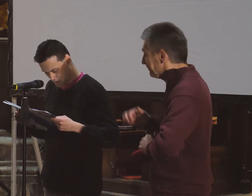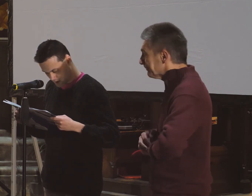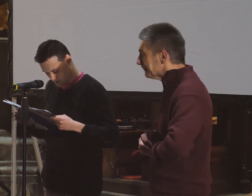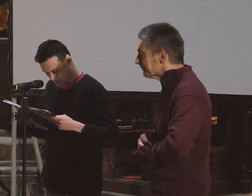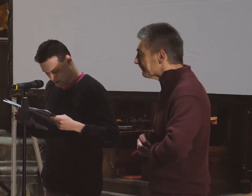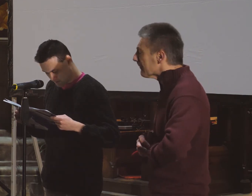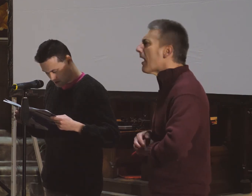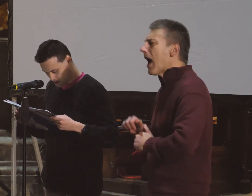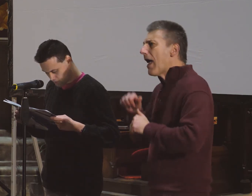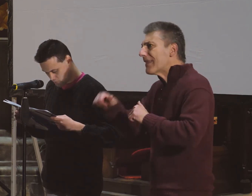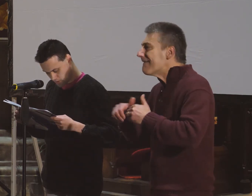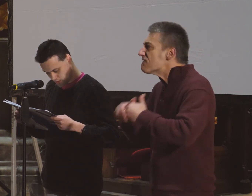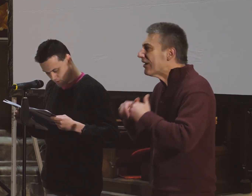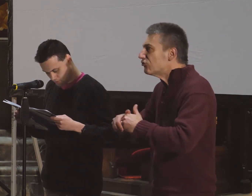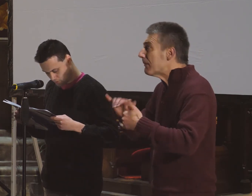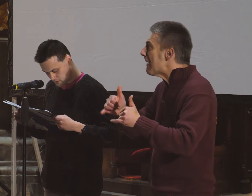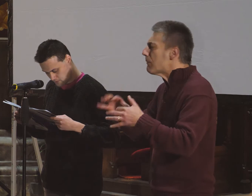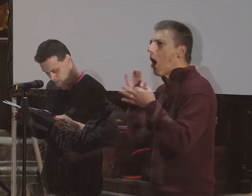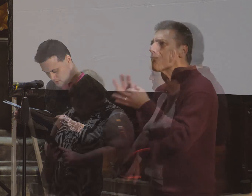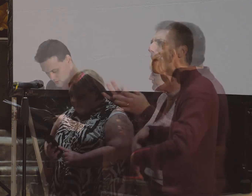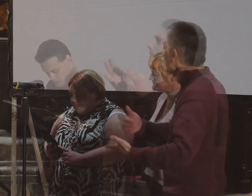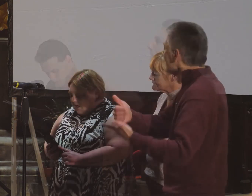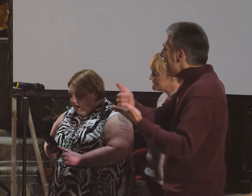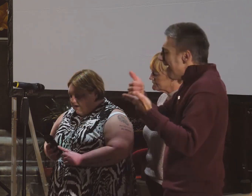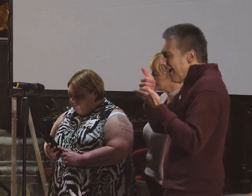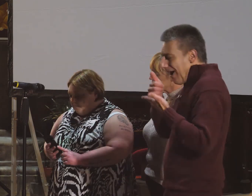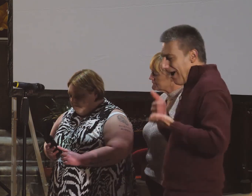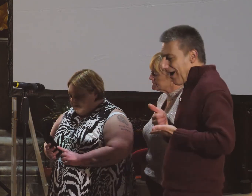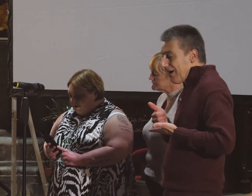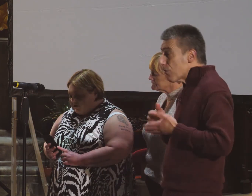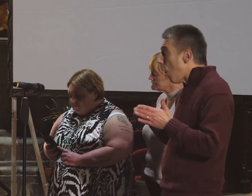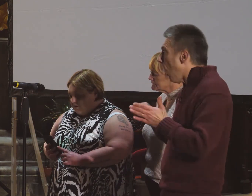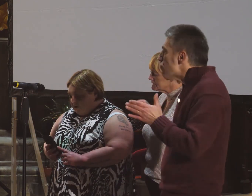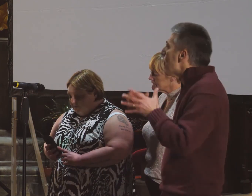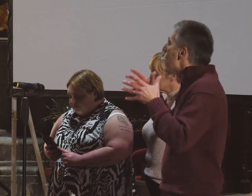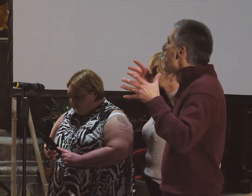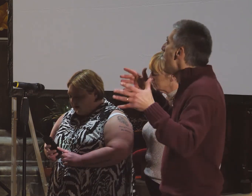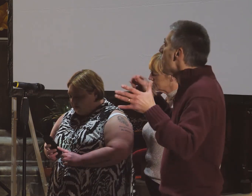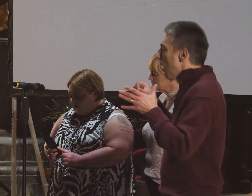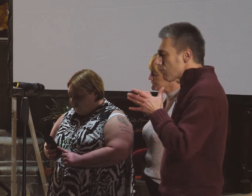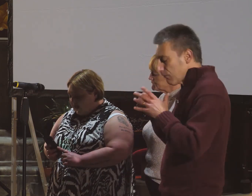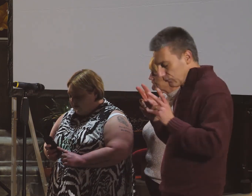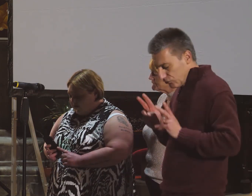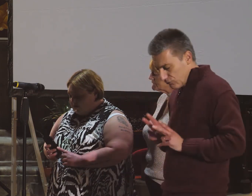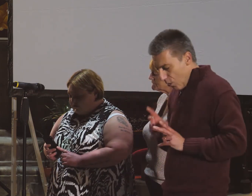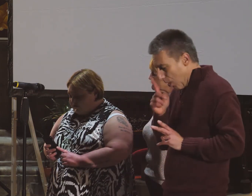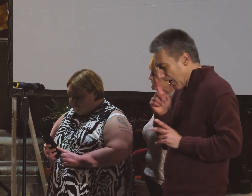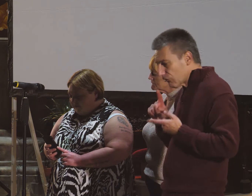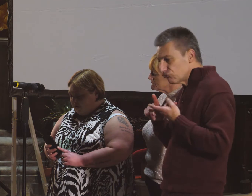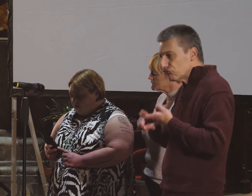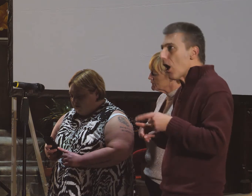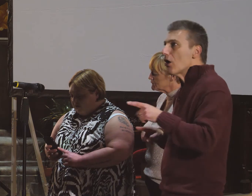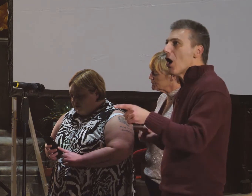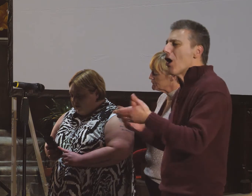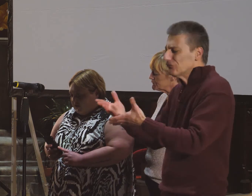it. Then our friendship would work it out more perfectly. Any problem, big or small, I know I can rely on her to